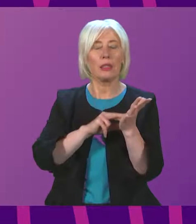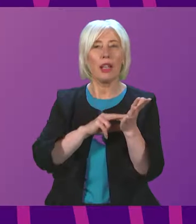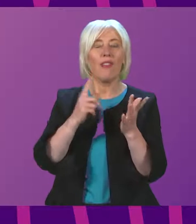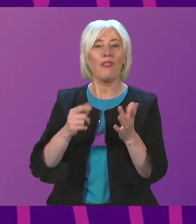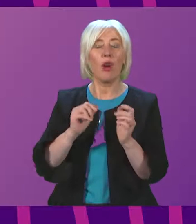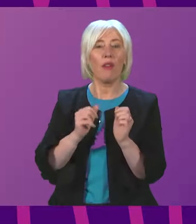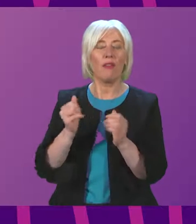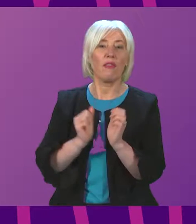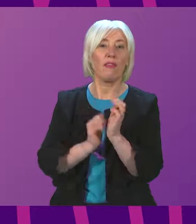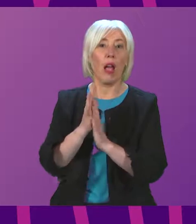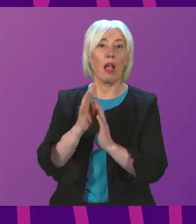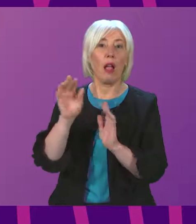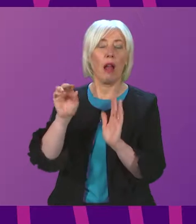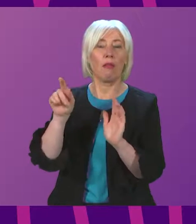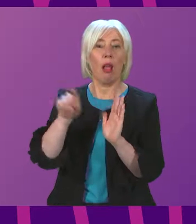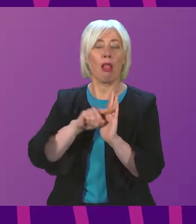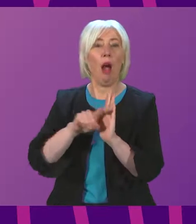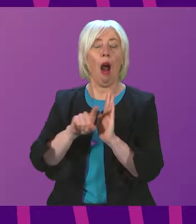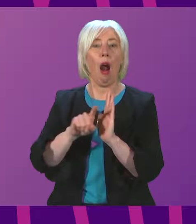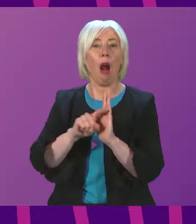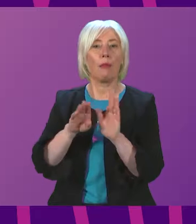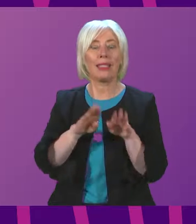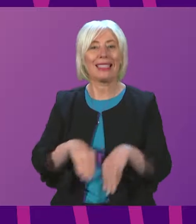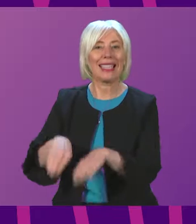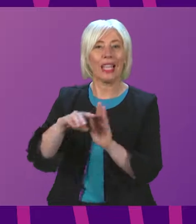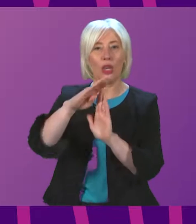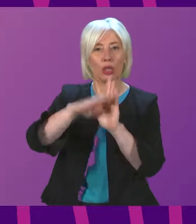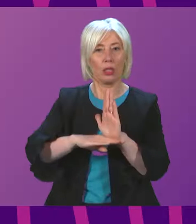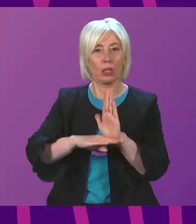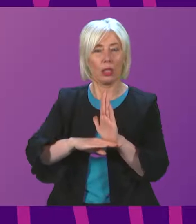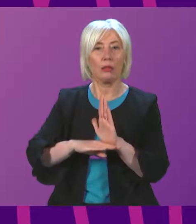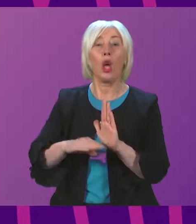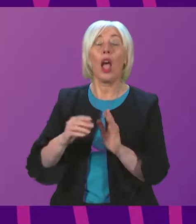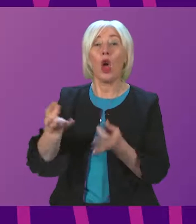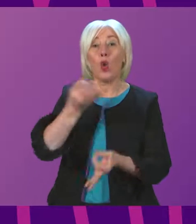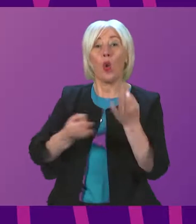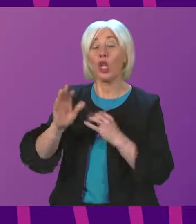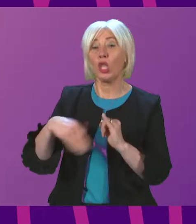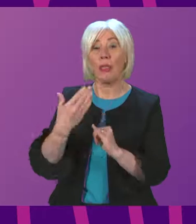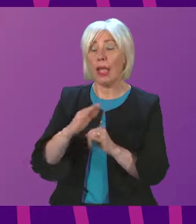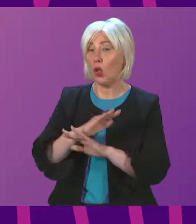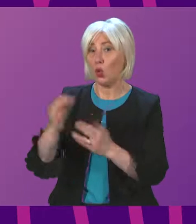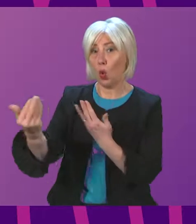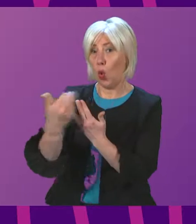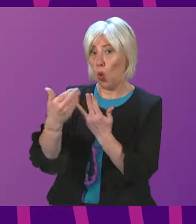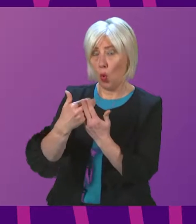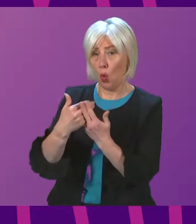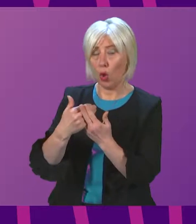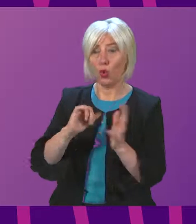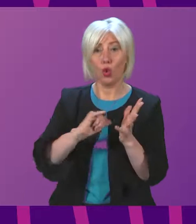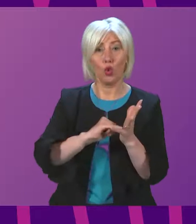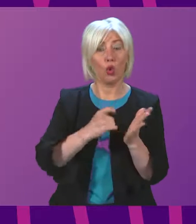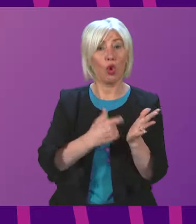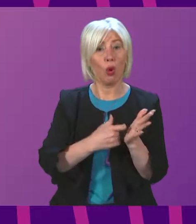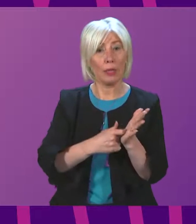Secretary will take questions at the end of her statement, and hence there should be no interventions or interruptions. I call on Shona Robeson, Cabinet